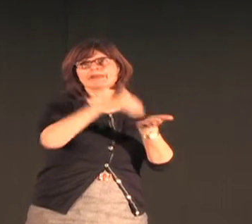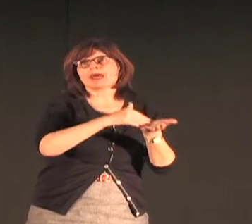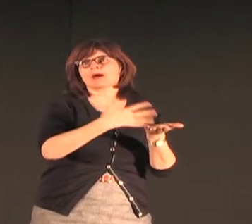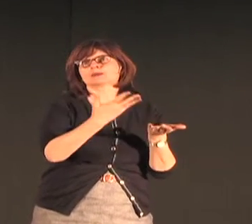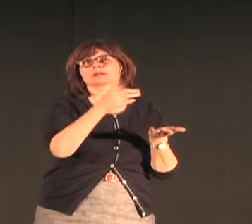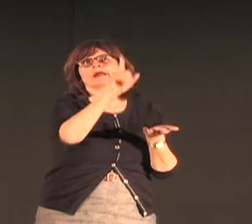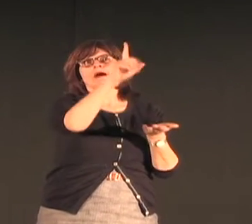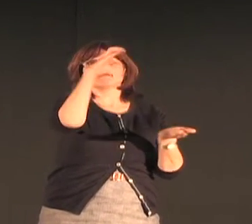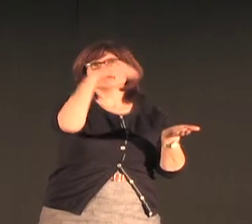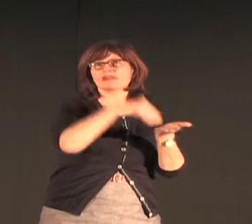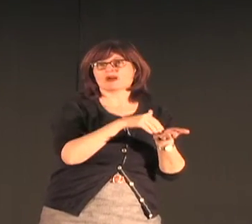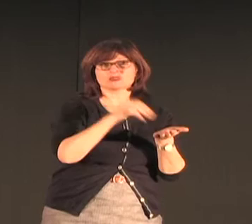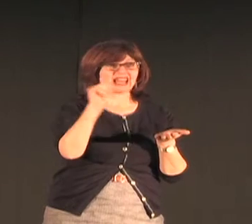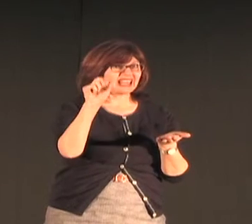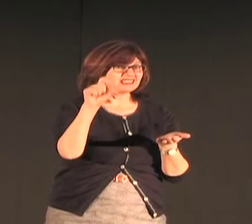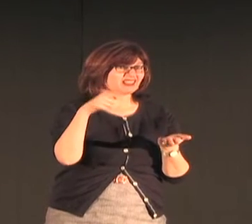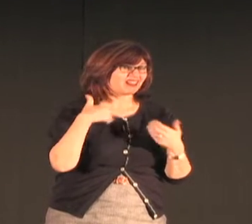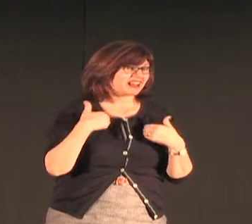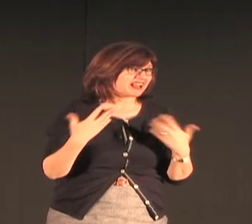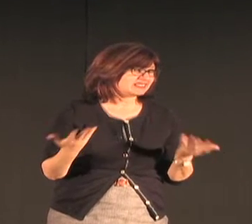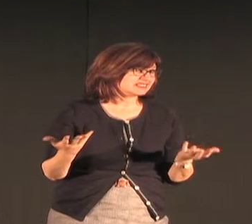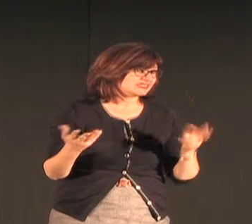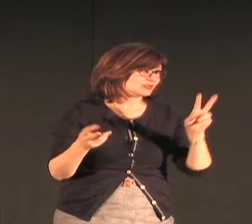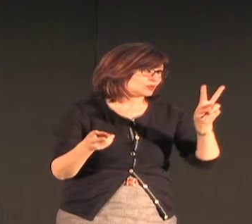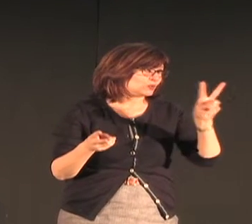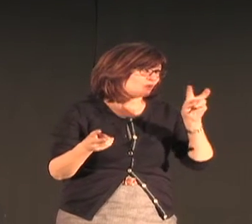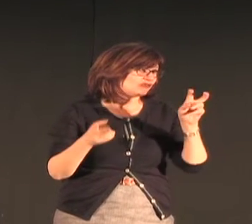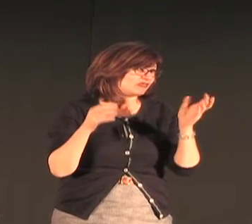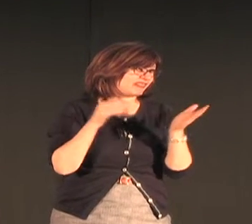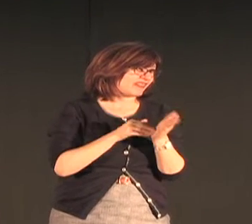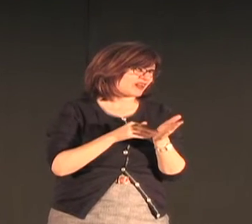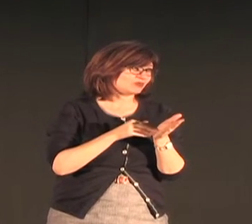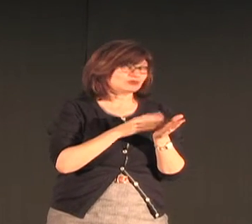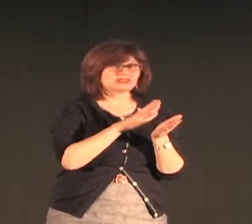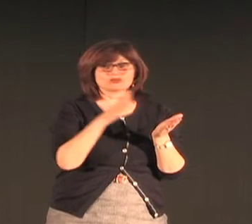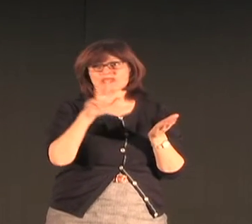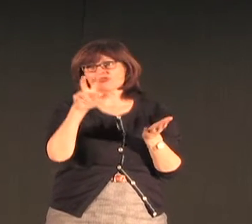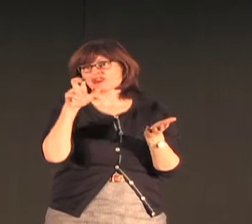It often has to do with the size of the users of the community.